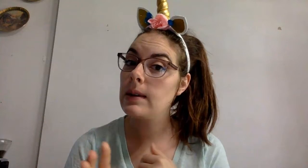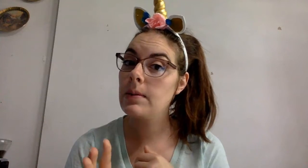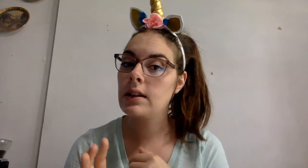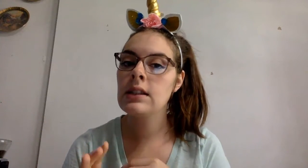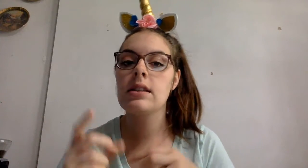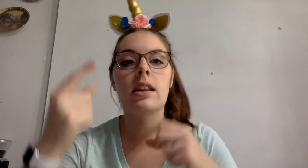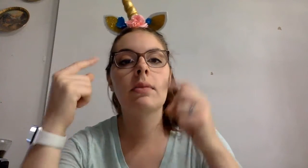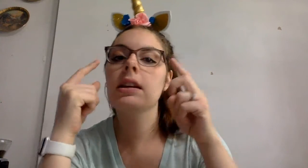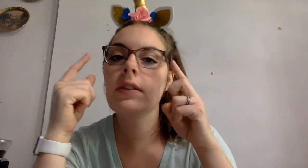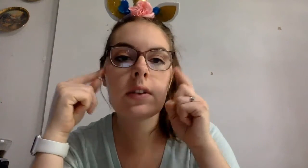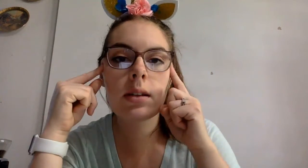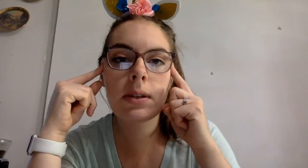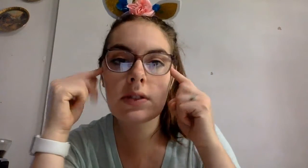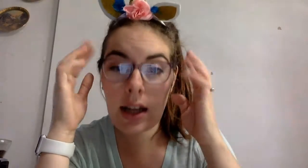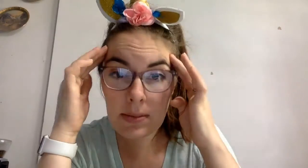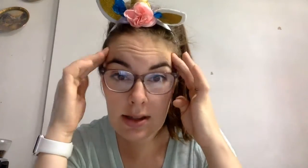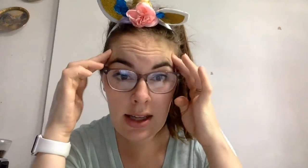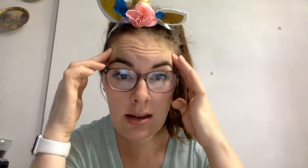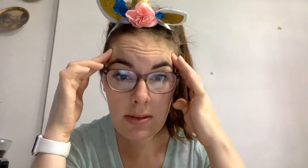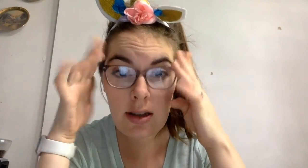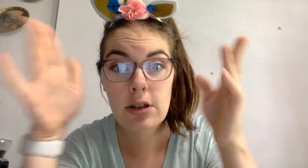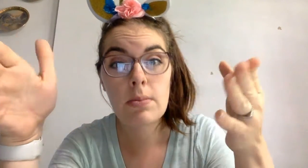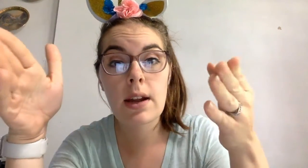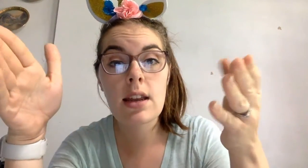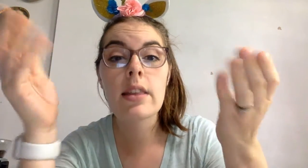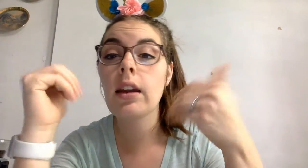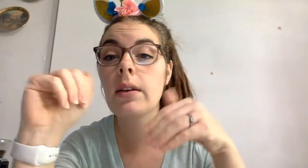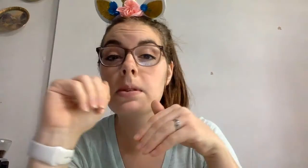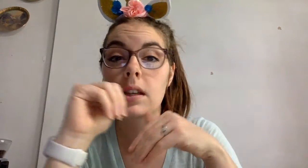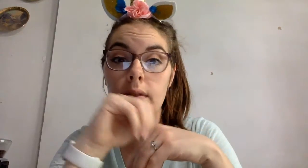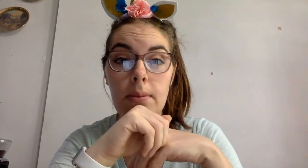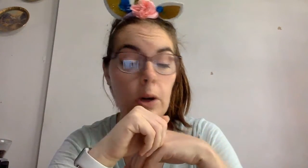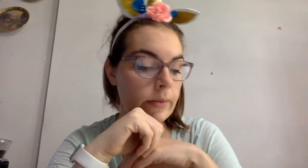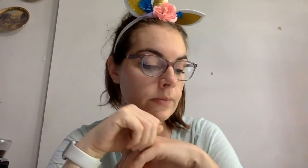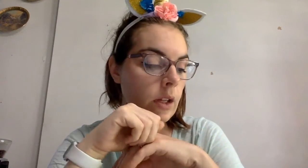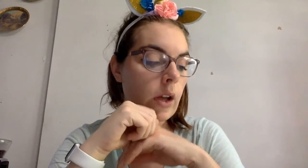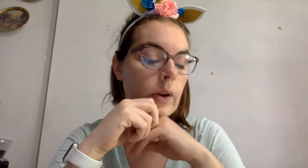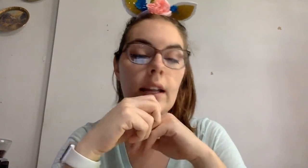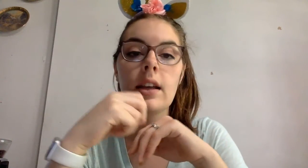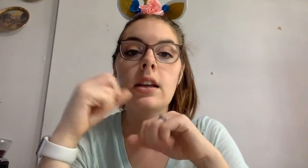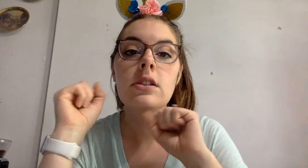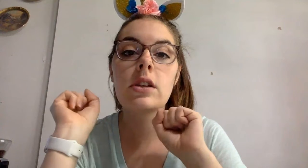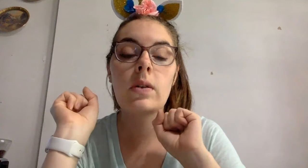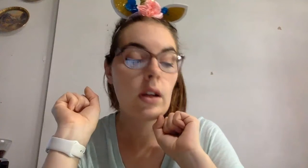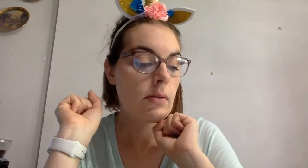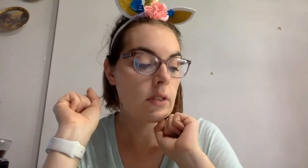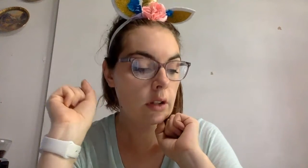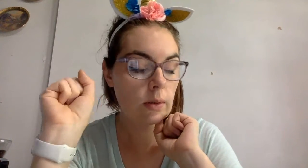three words, then I'm going to give you a little bit of time to think, massage your brain, and then I will say three more. Okay, so the three